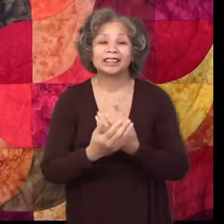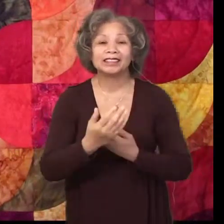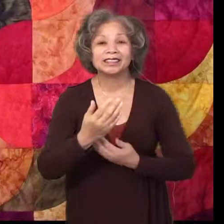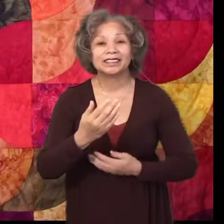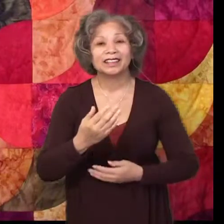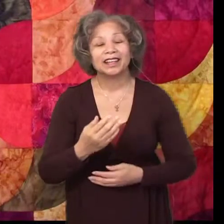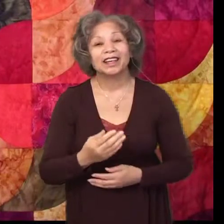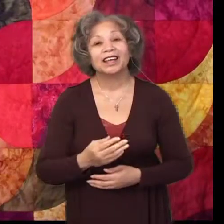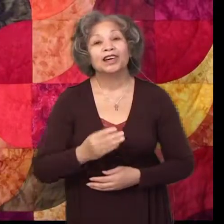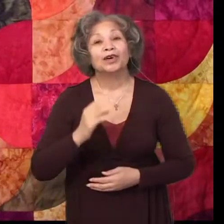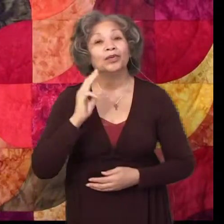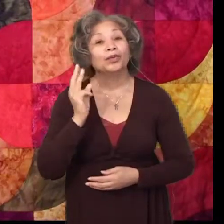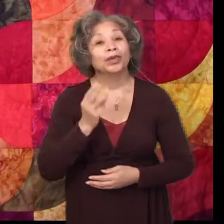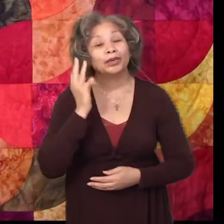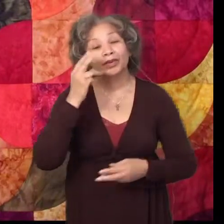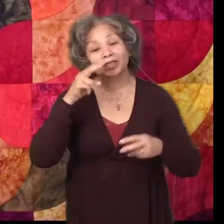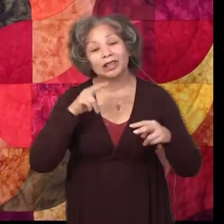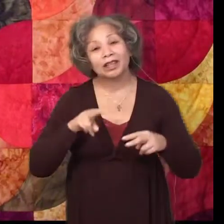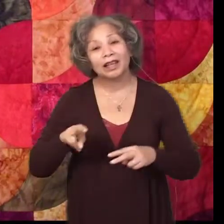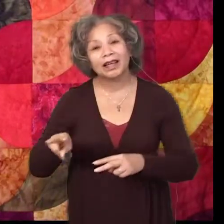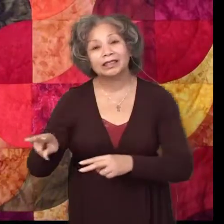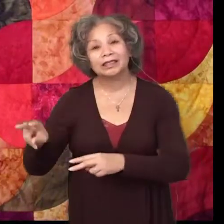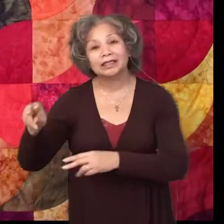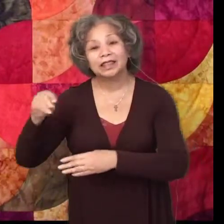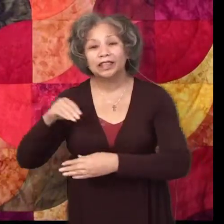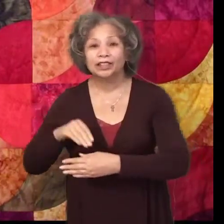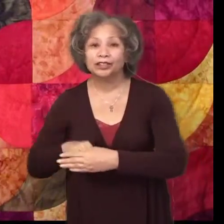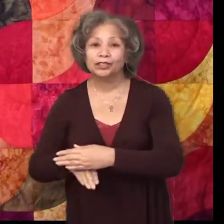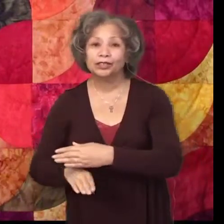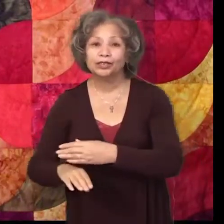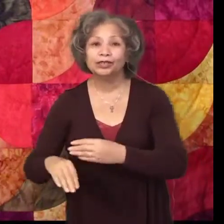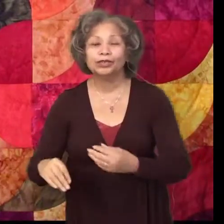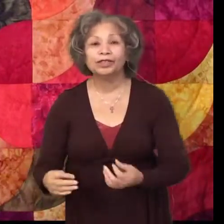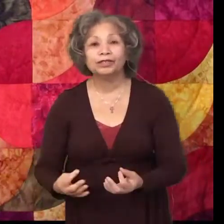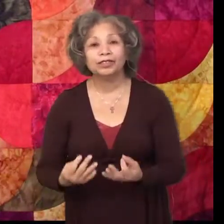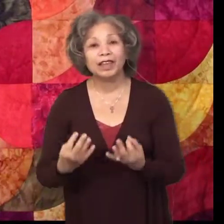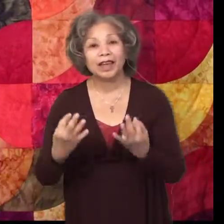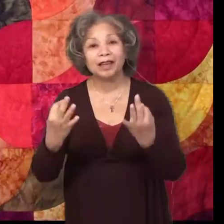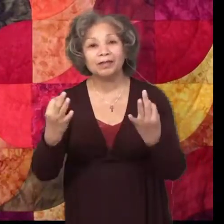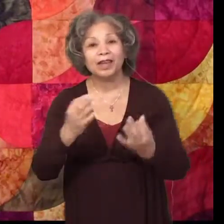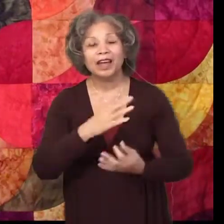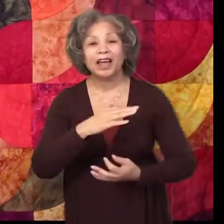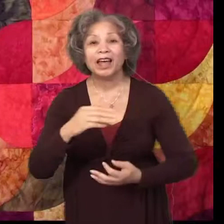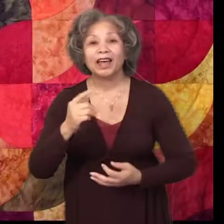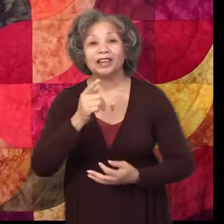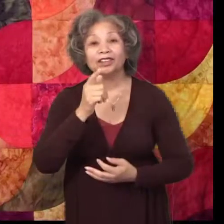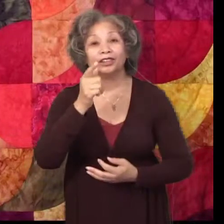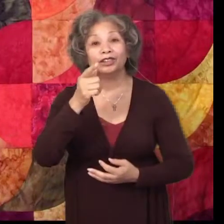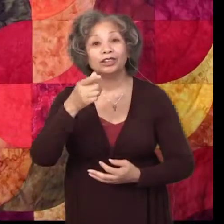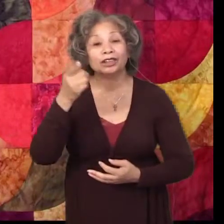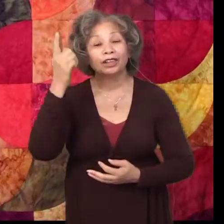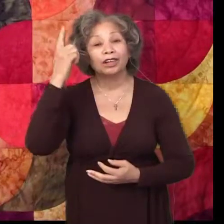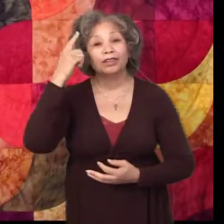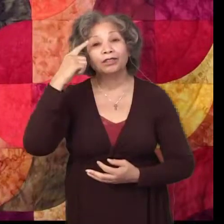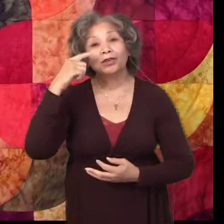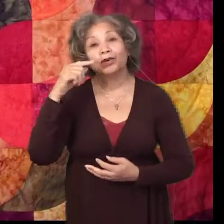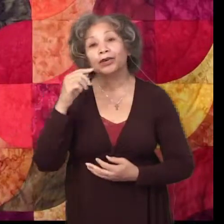We will glance into the flame and look for